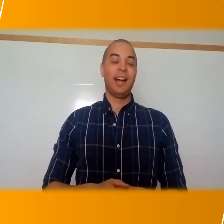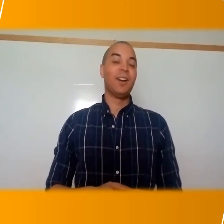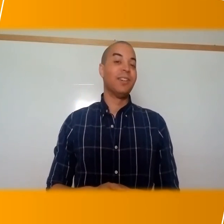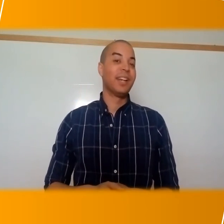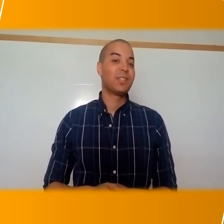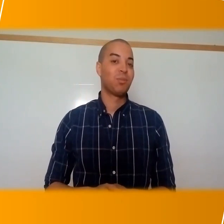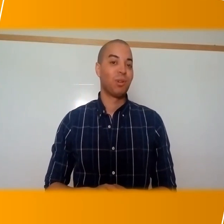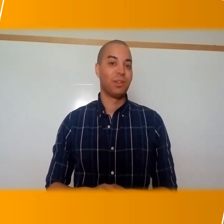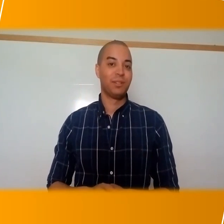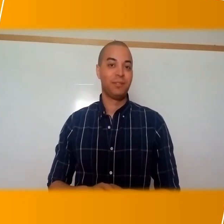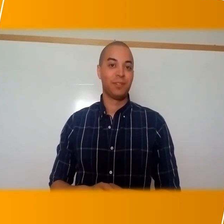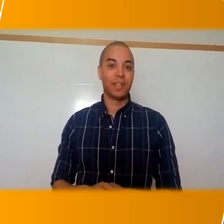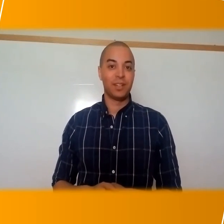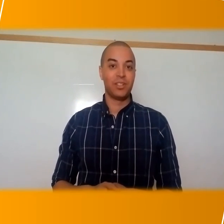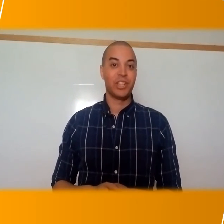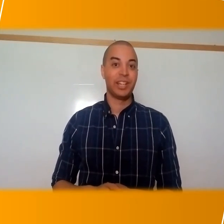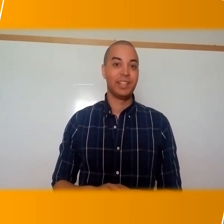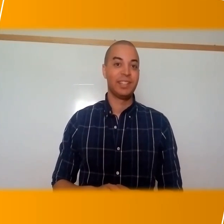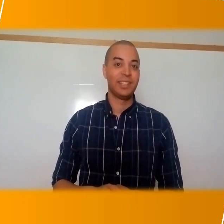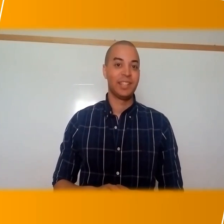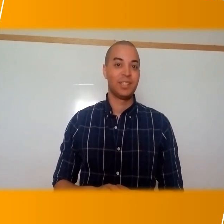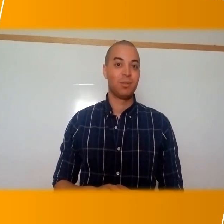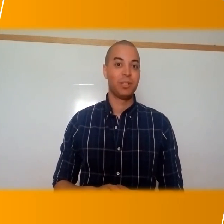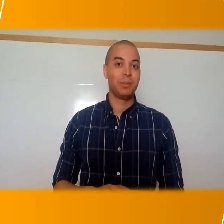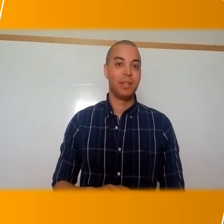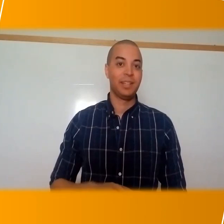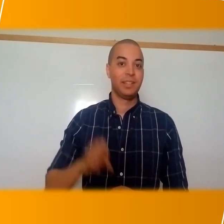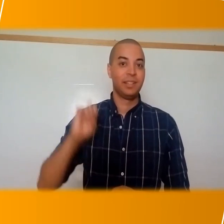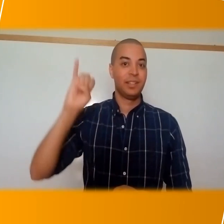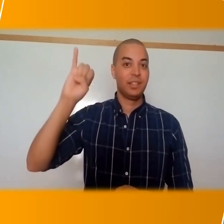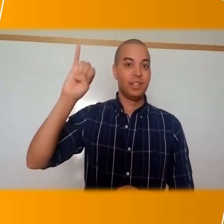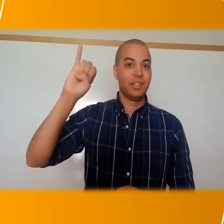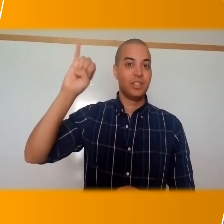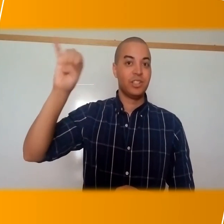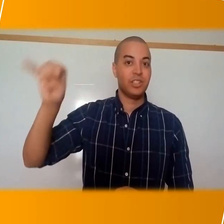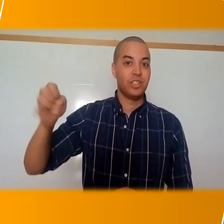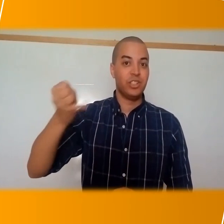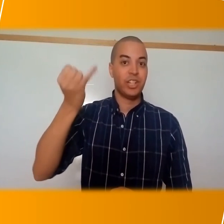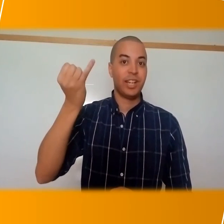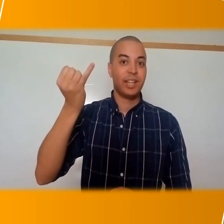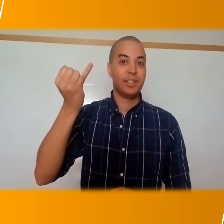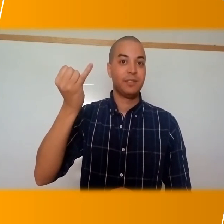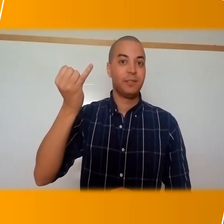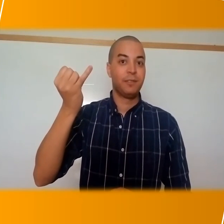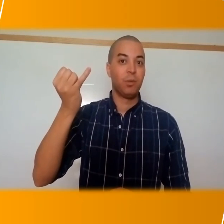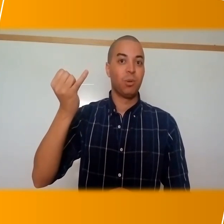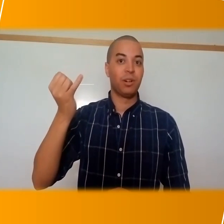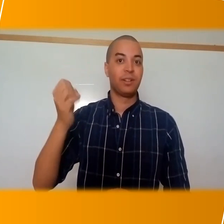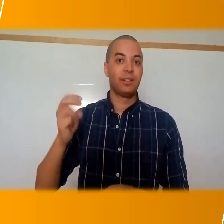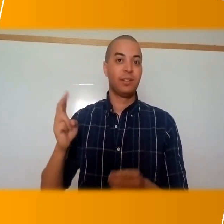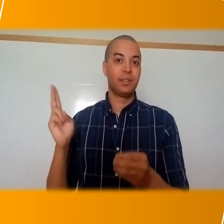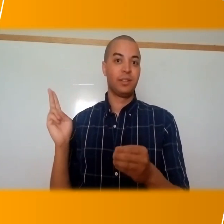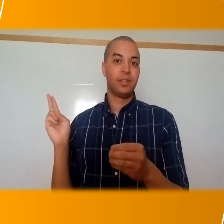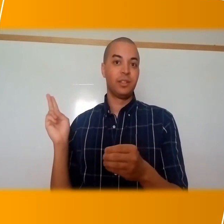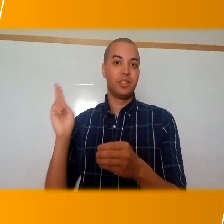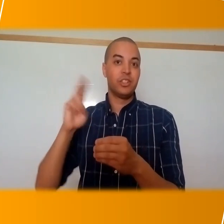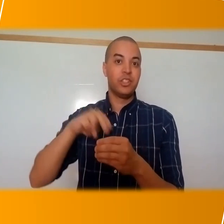Our next word for letter J is going to be J for